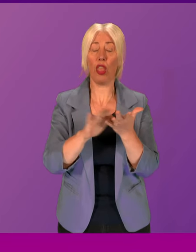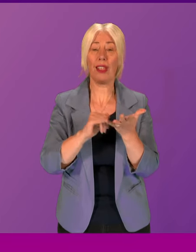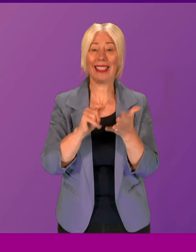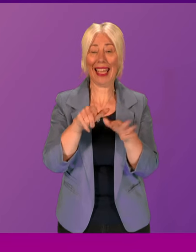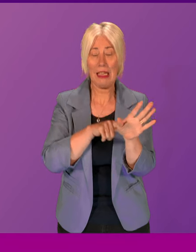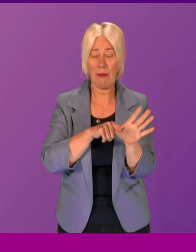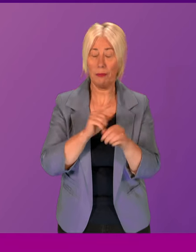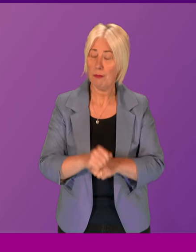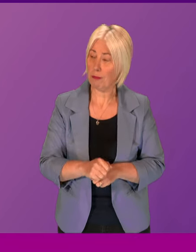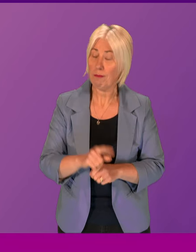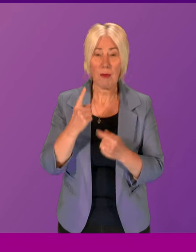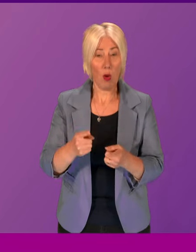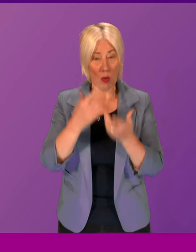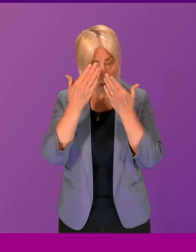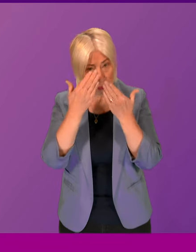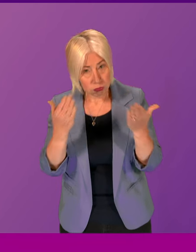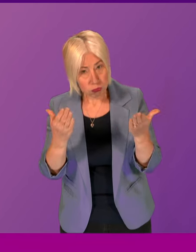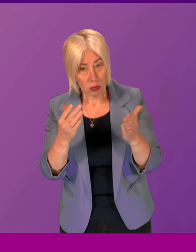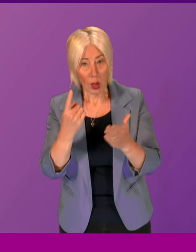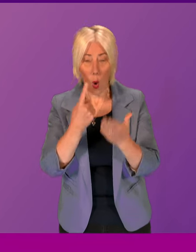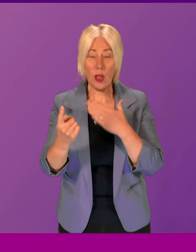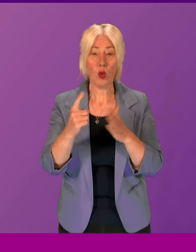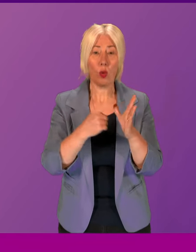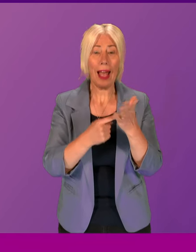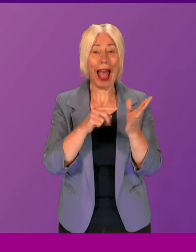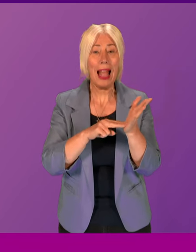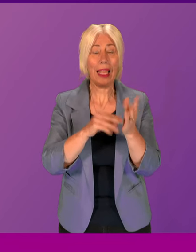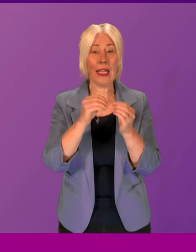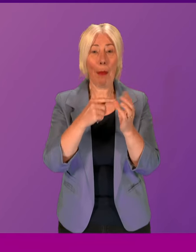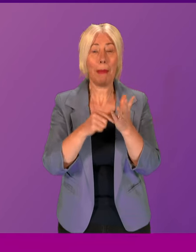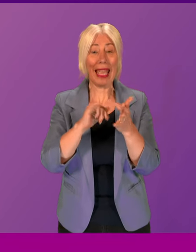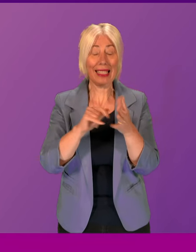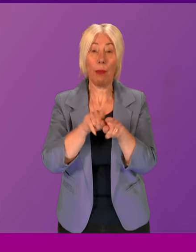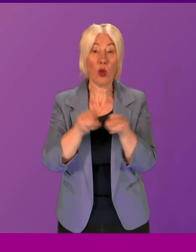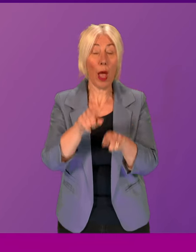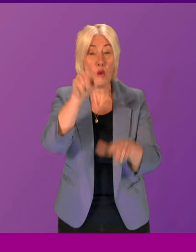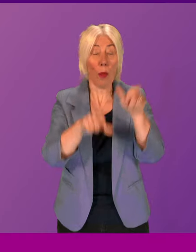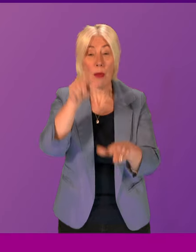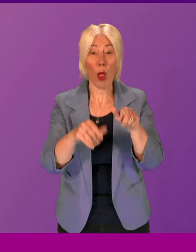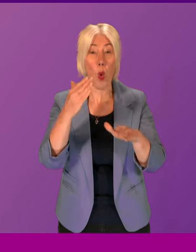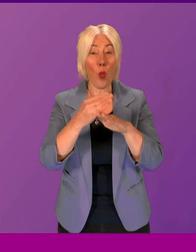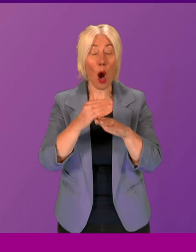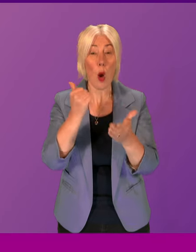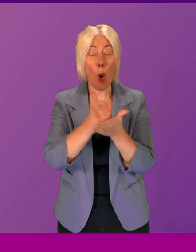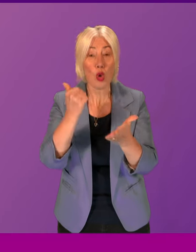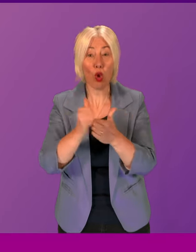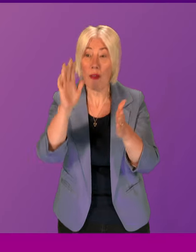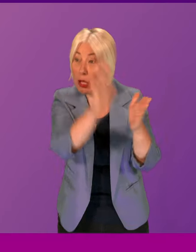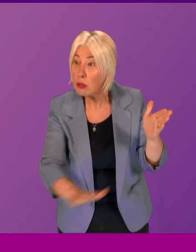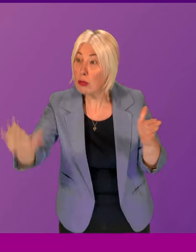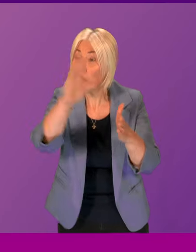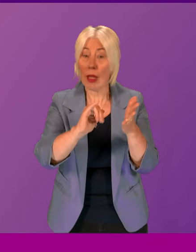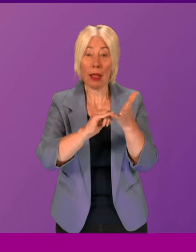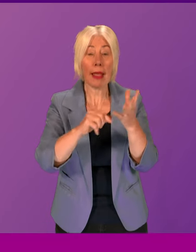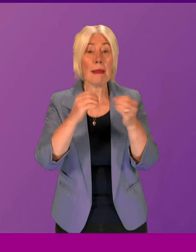begin by paying tribute once again, not just to Alan Bates, but to those hundreds of sub-postmasters and mistresses right across the United Kingdom that